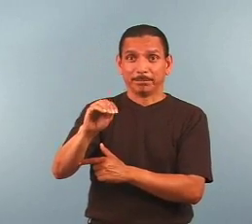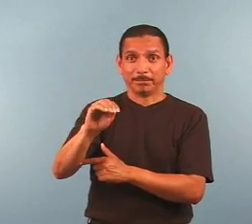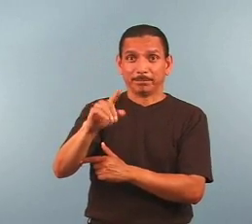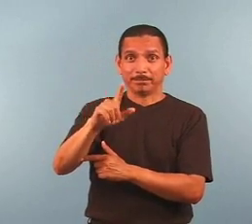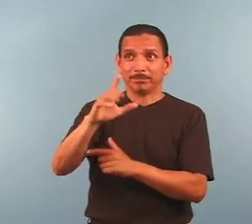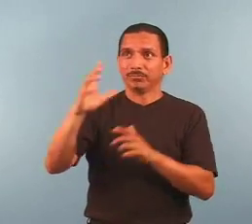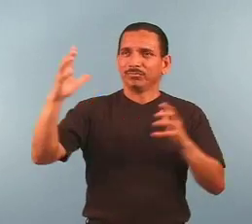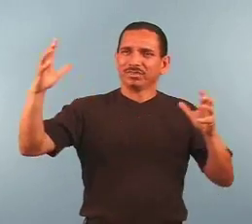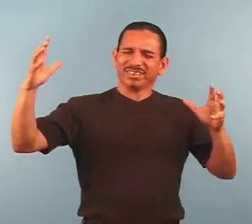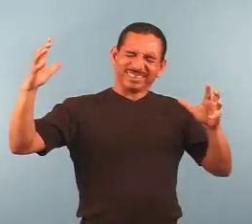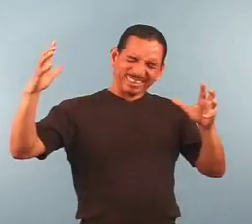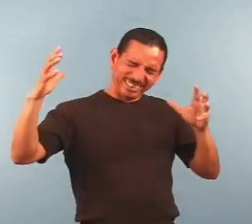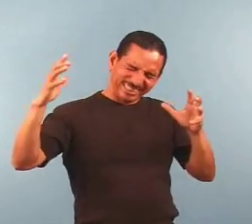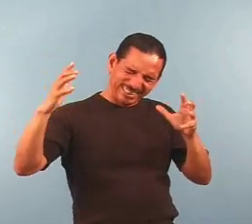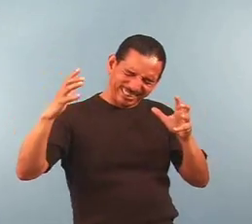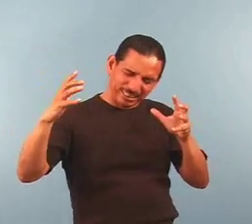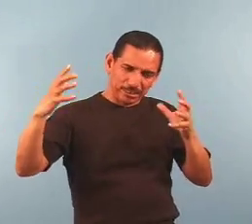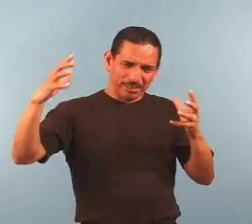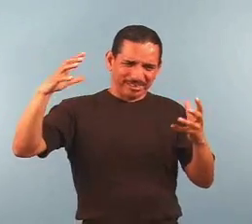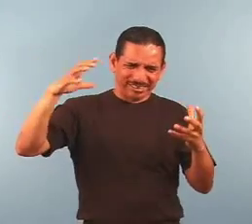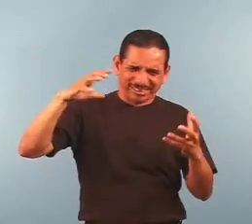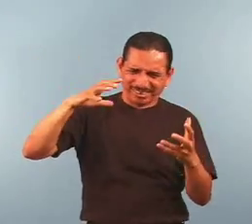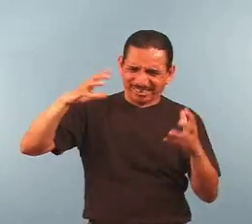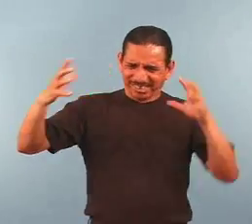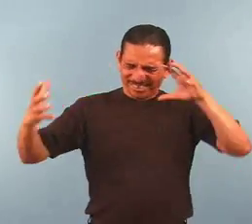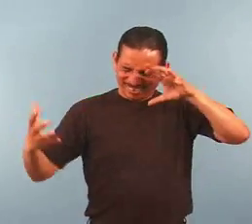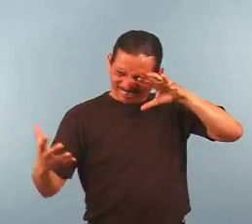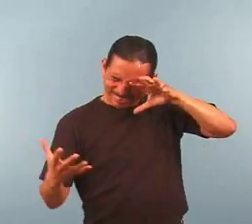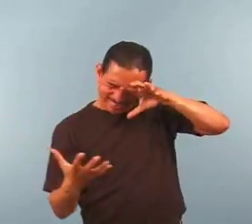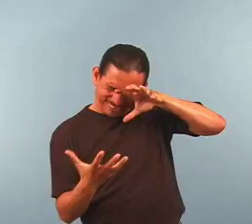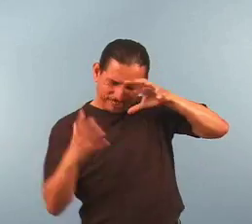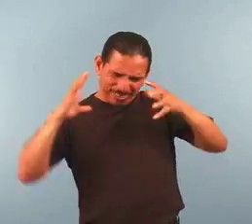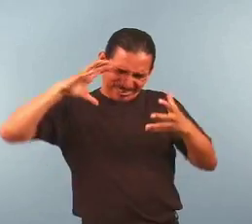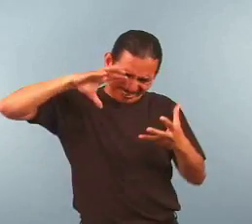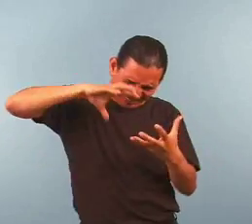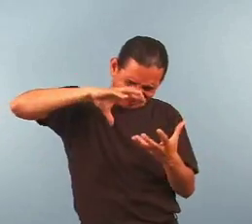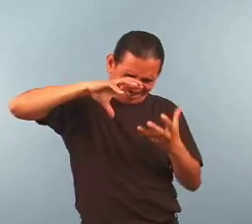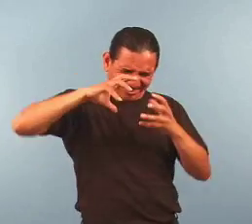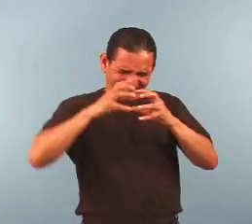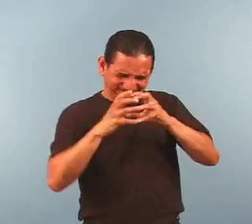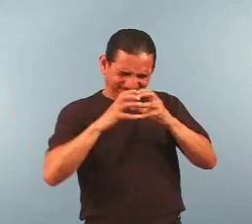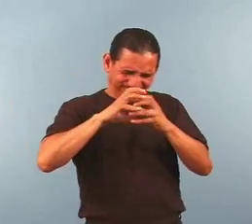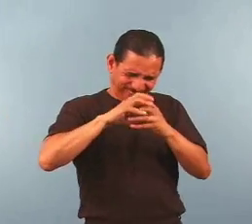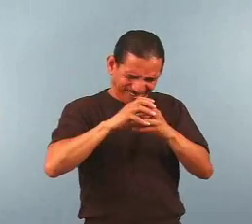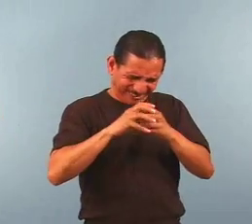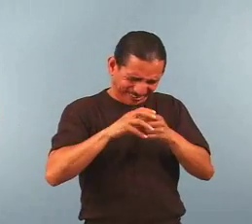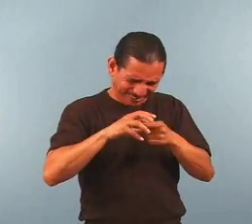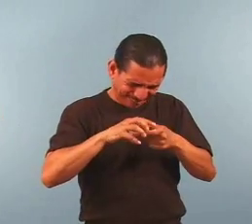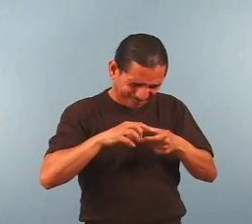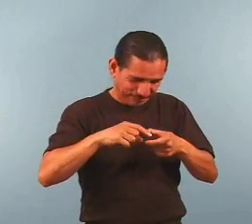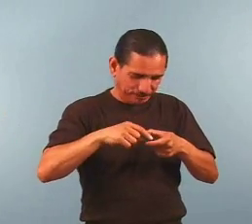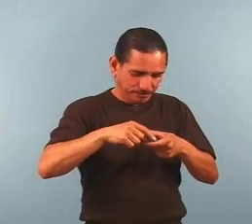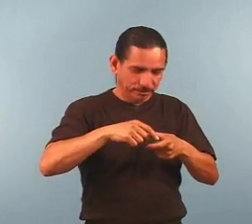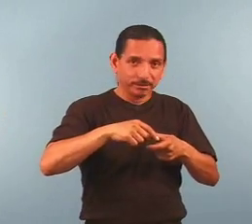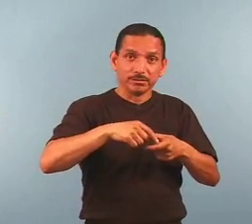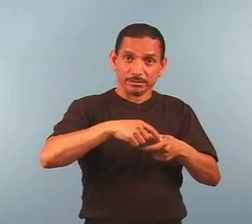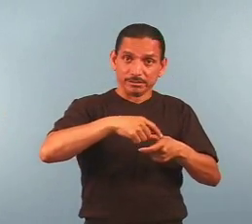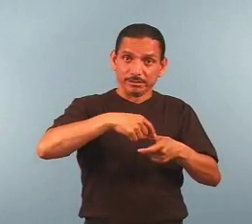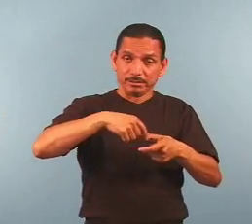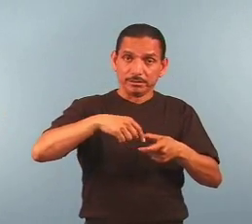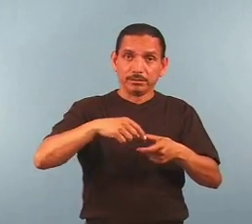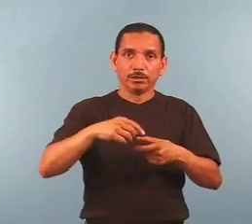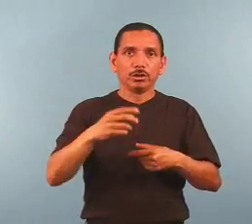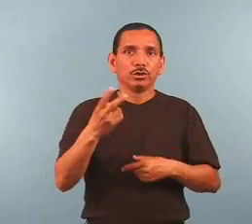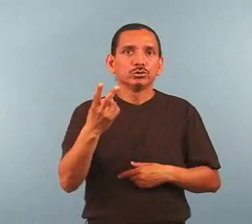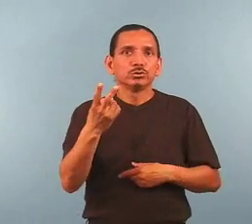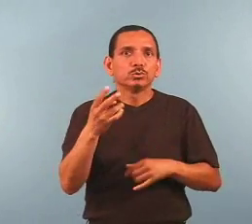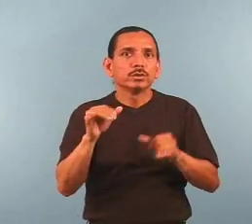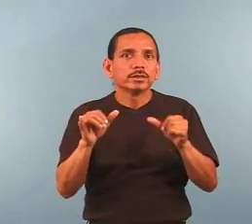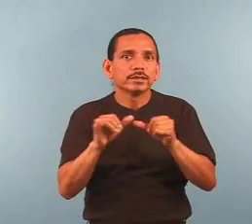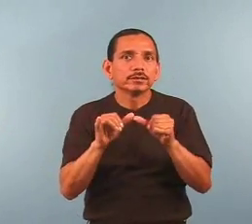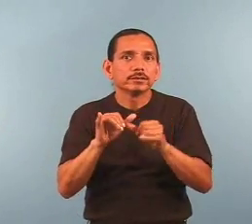to 2 inches